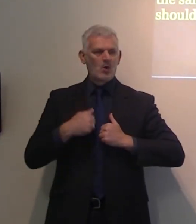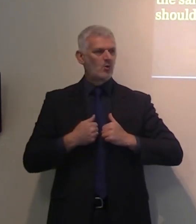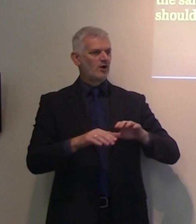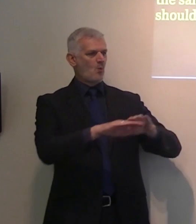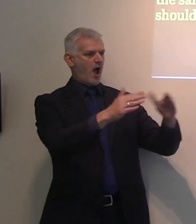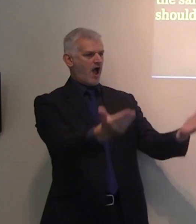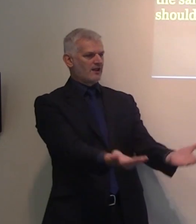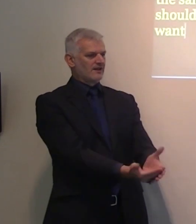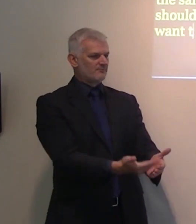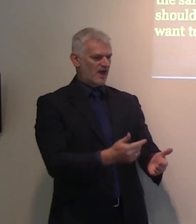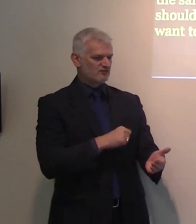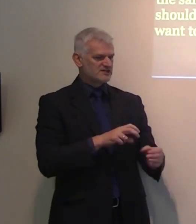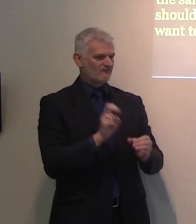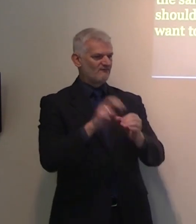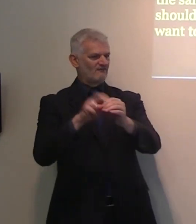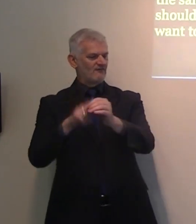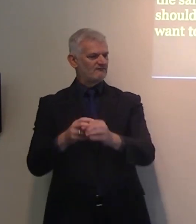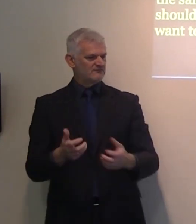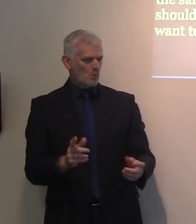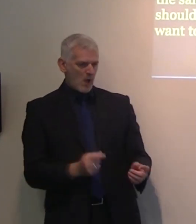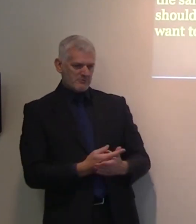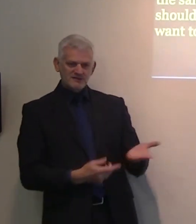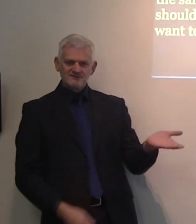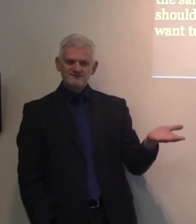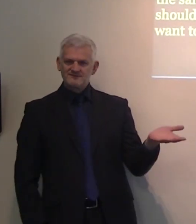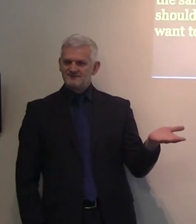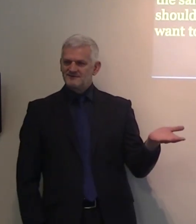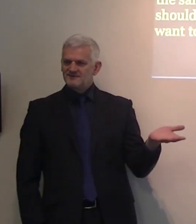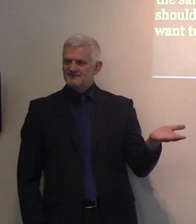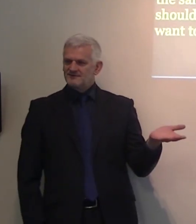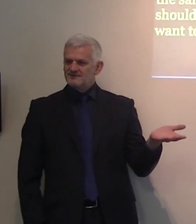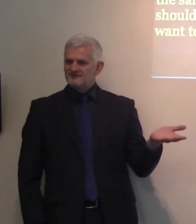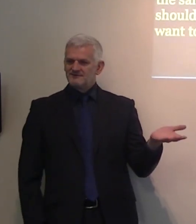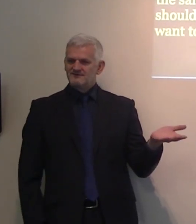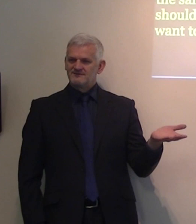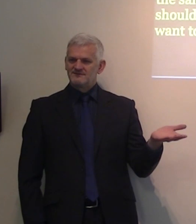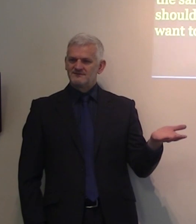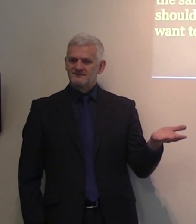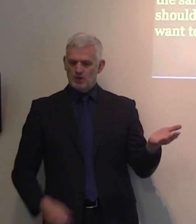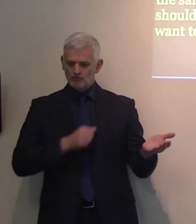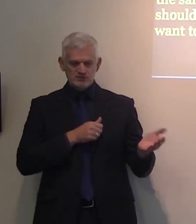Christians. Just imagine this world without the effect and impact of Christianity.